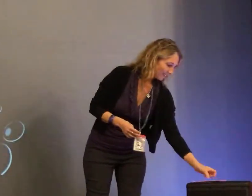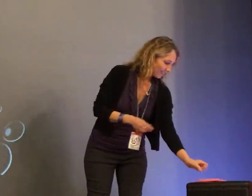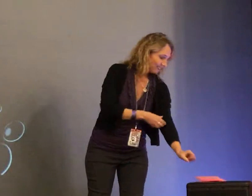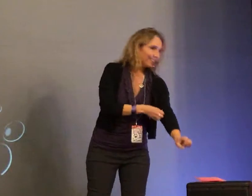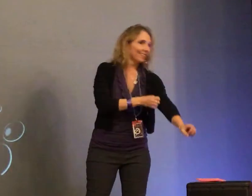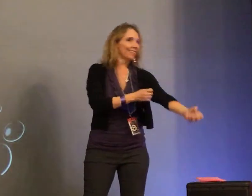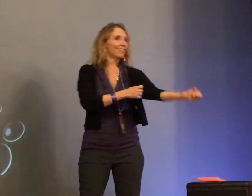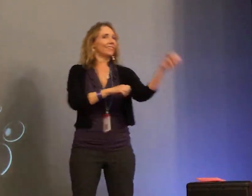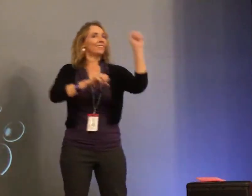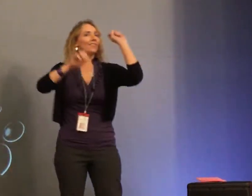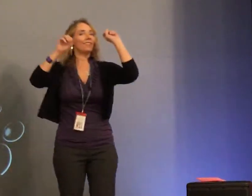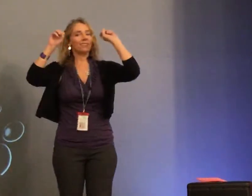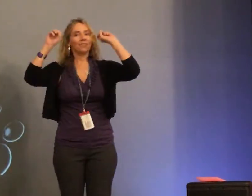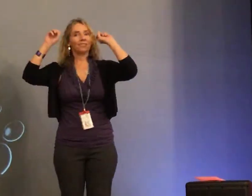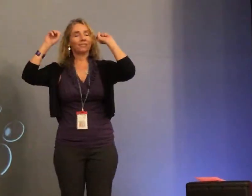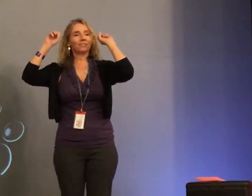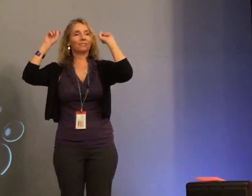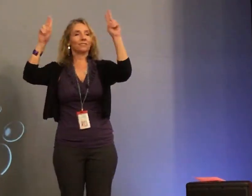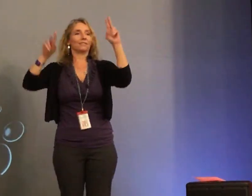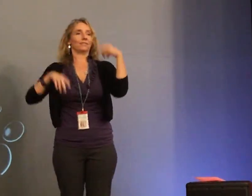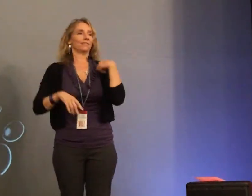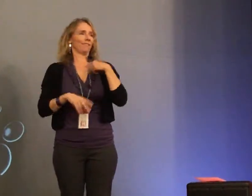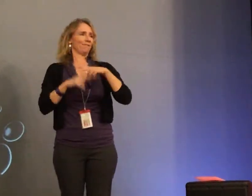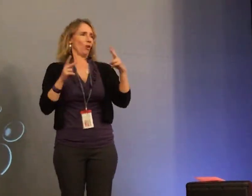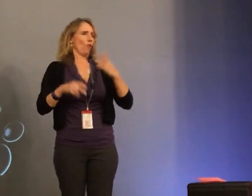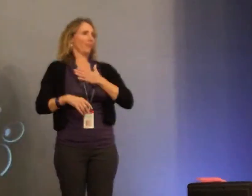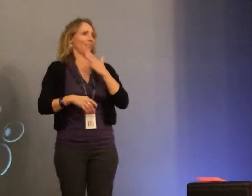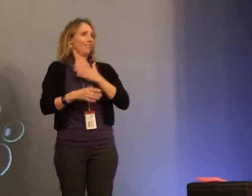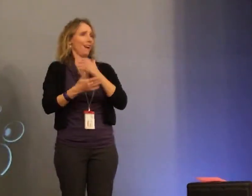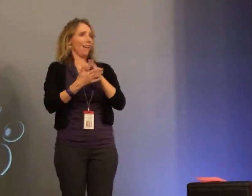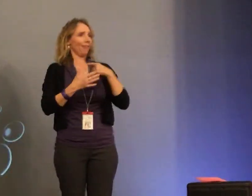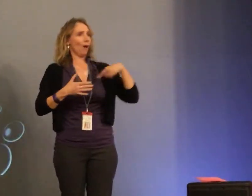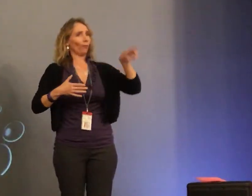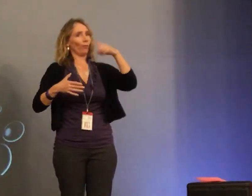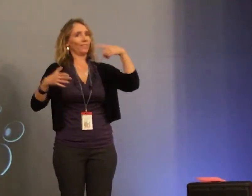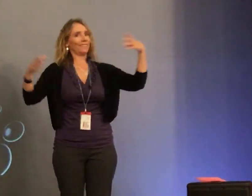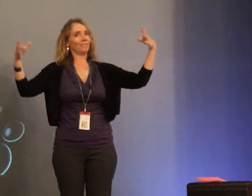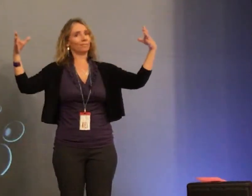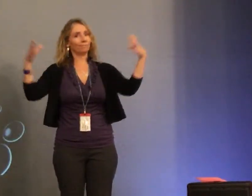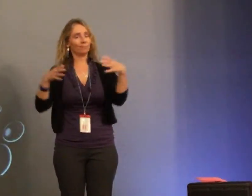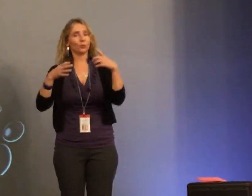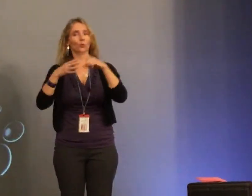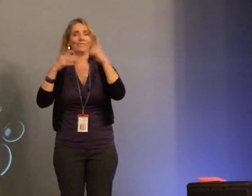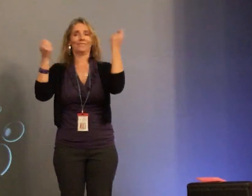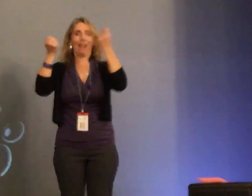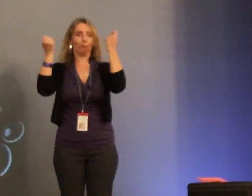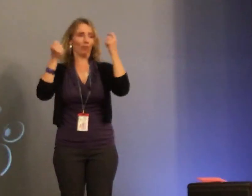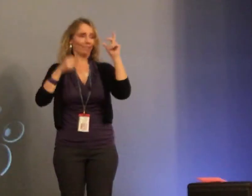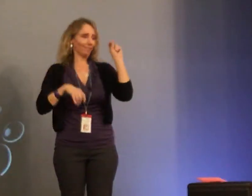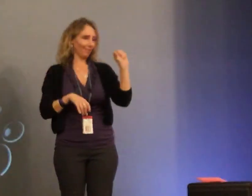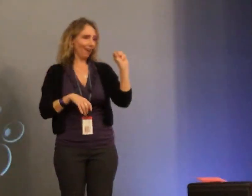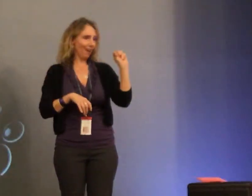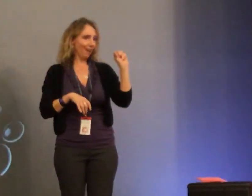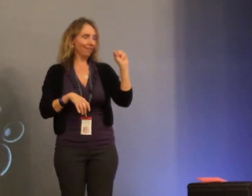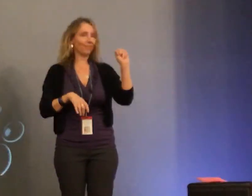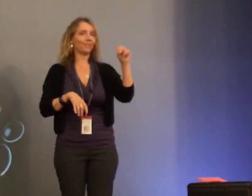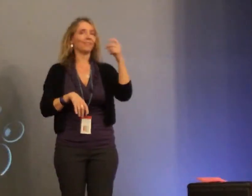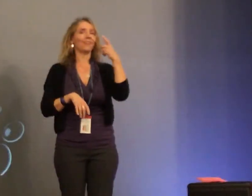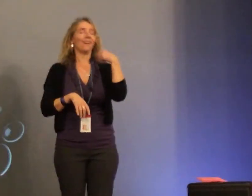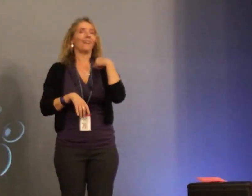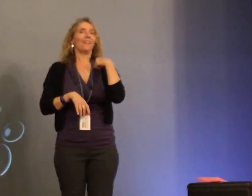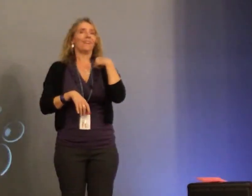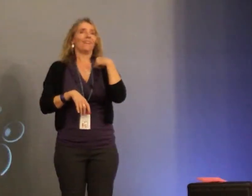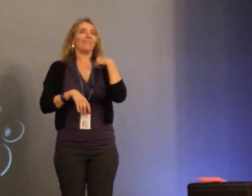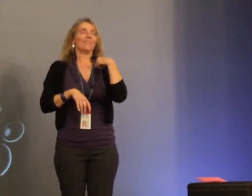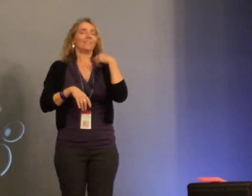I got the chills. Thank you. Wow. Okay. I'm so glad that we were able to be here this